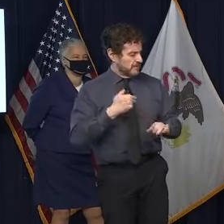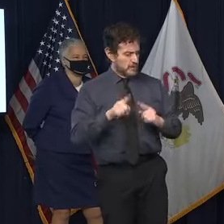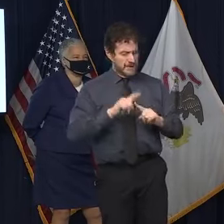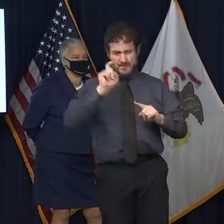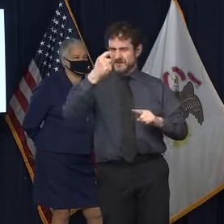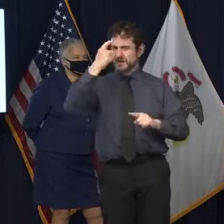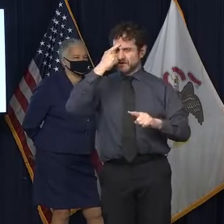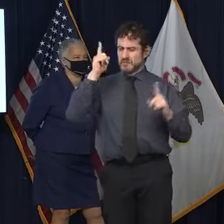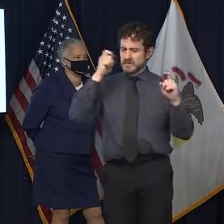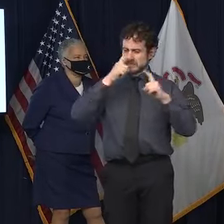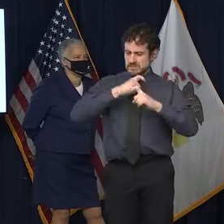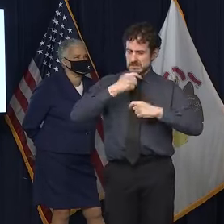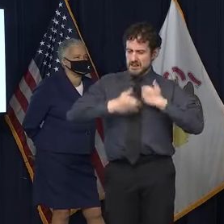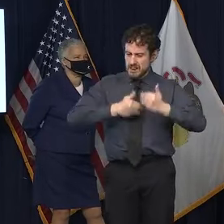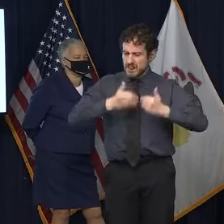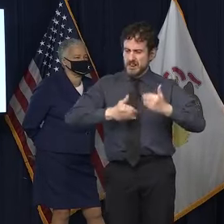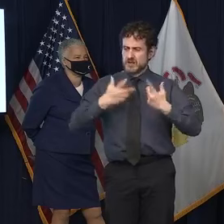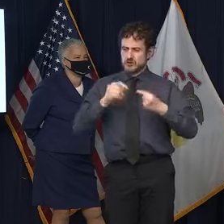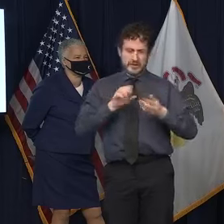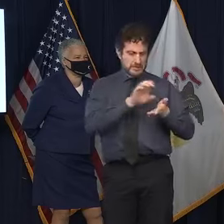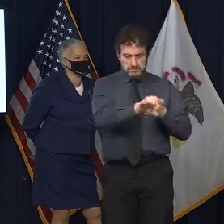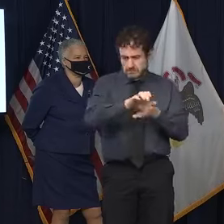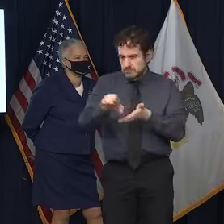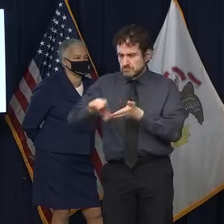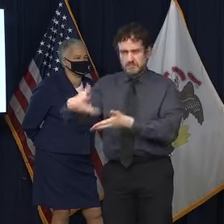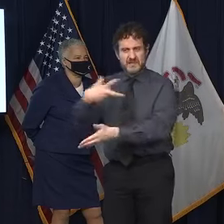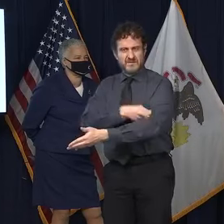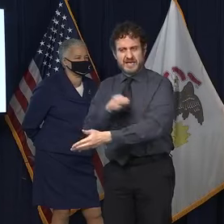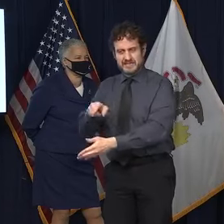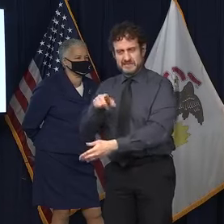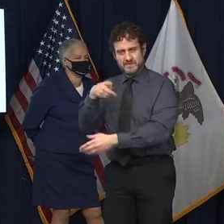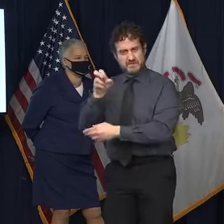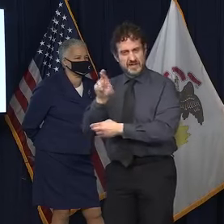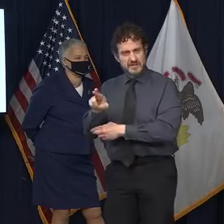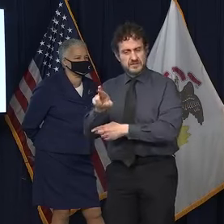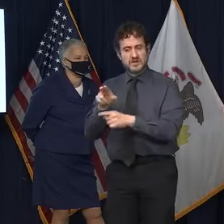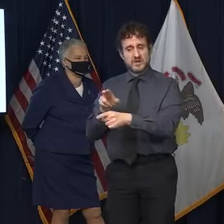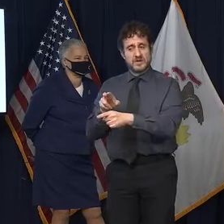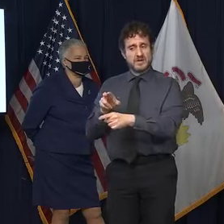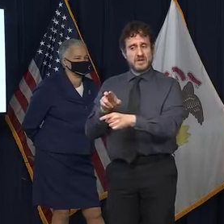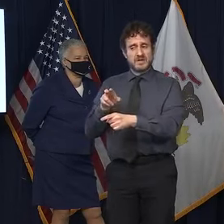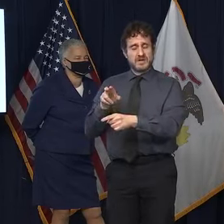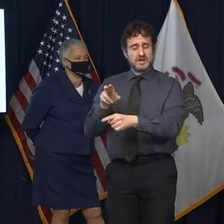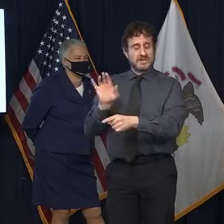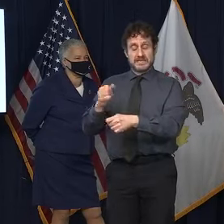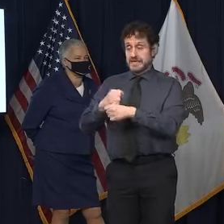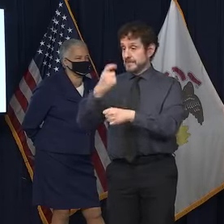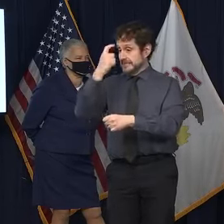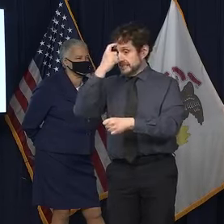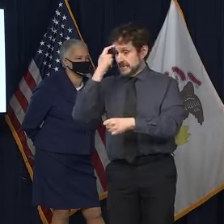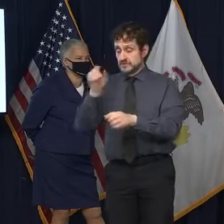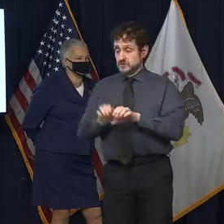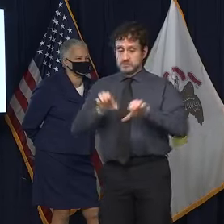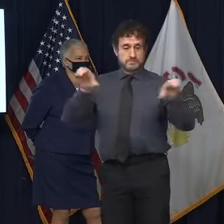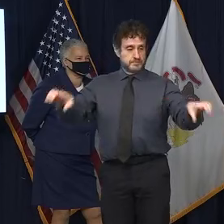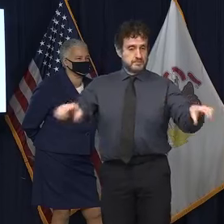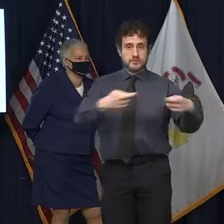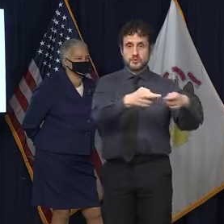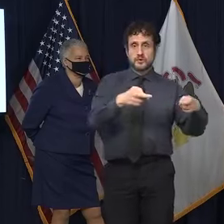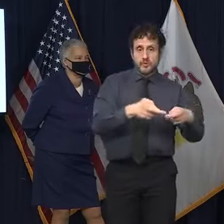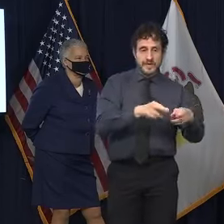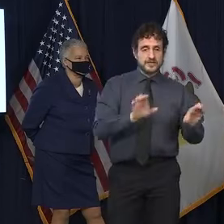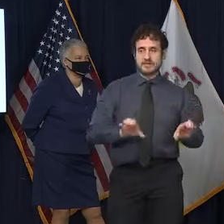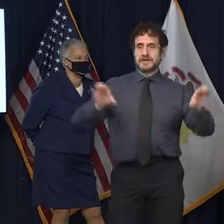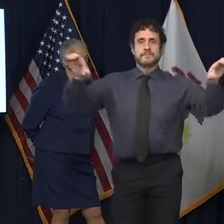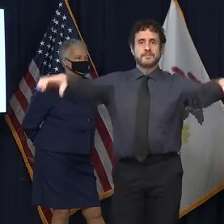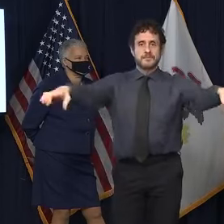involved with trying to distribute this vaccine, does it make sense to have it go through so many, you know, the regional thing and the health department? Well, would have